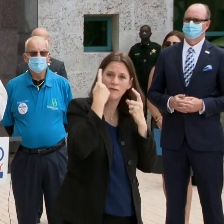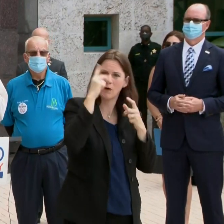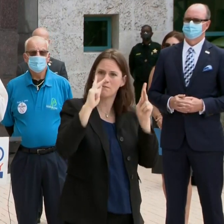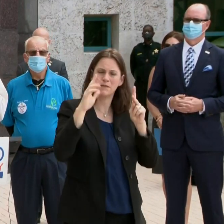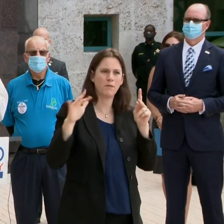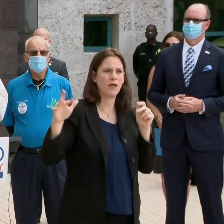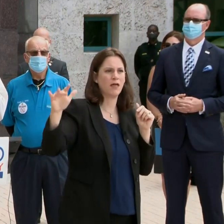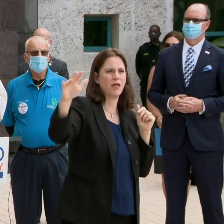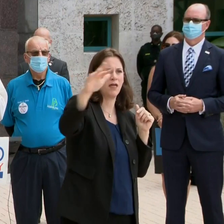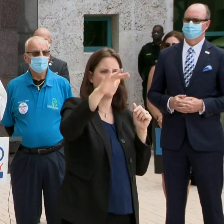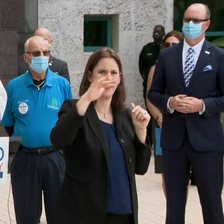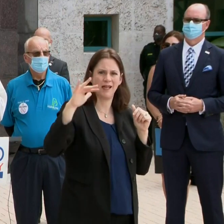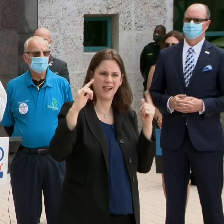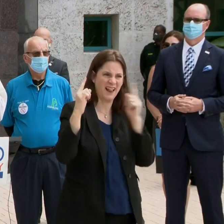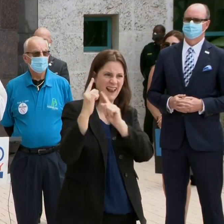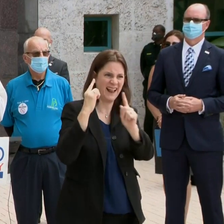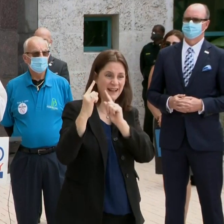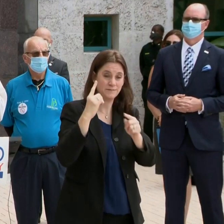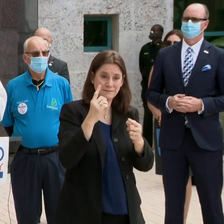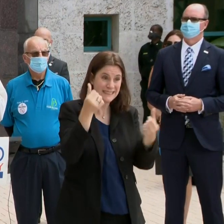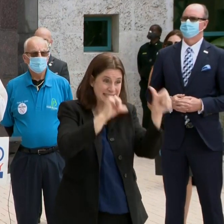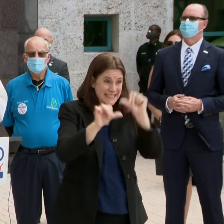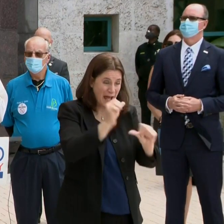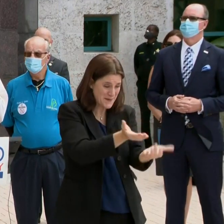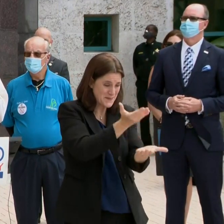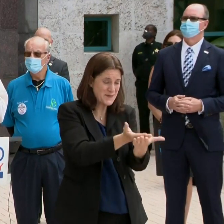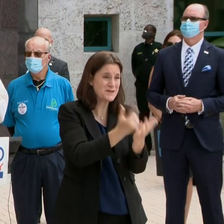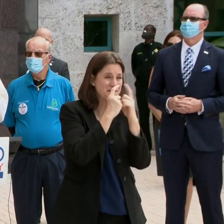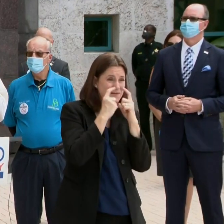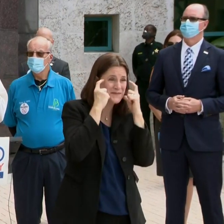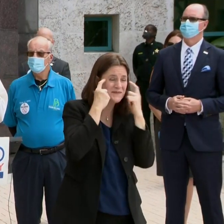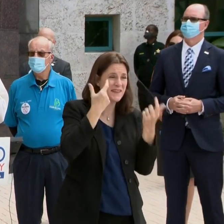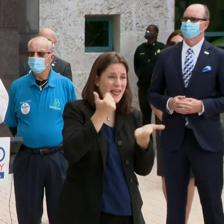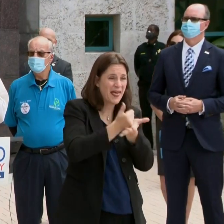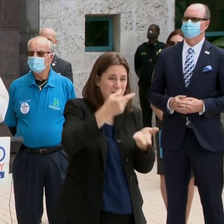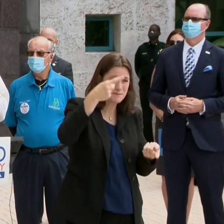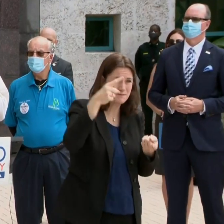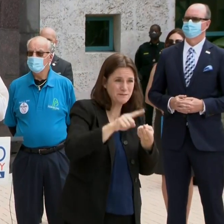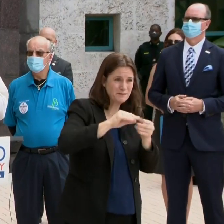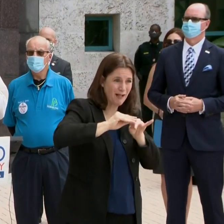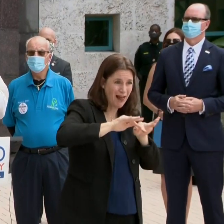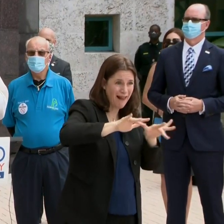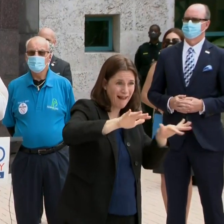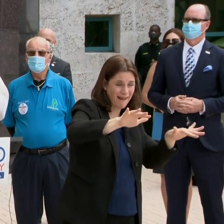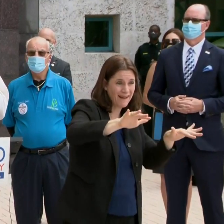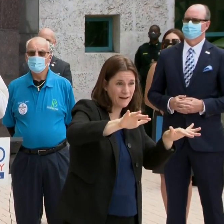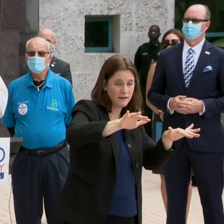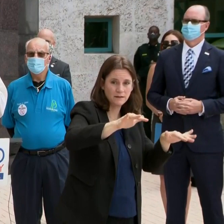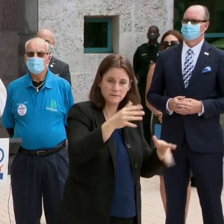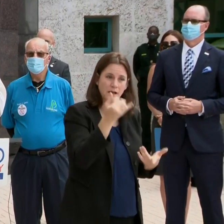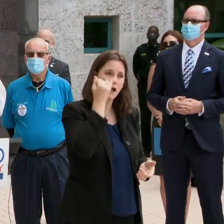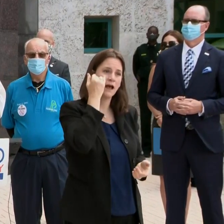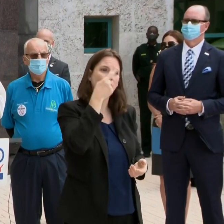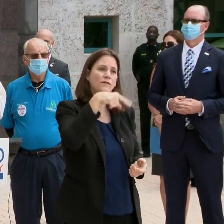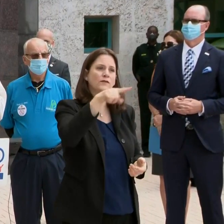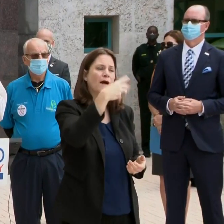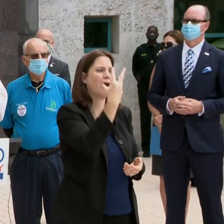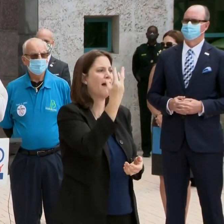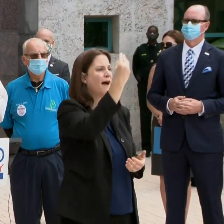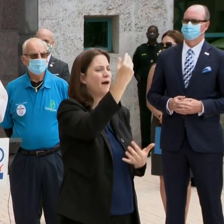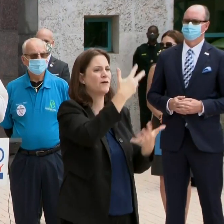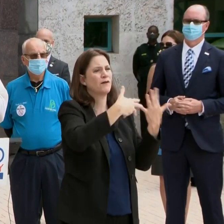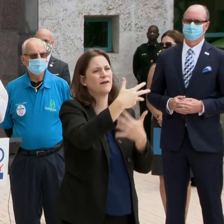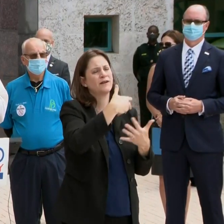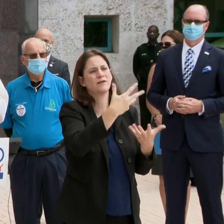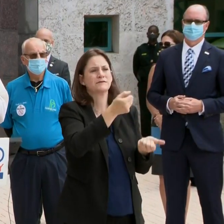those around you. And science has proven that these face masks reduce the transmission of virus, especially if you're out at a social place